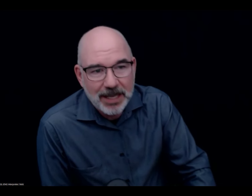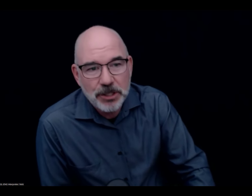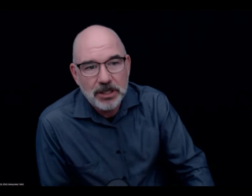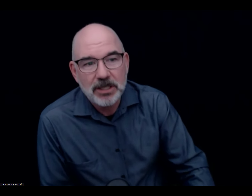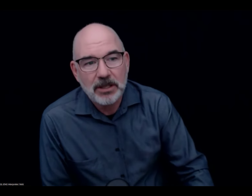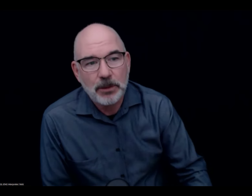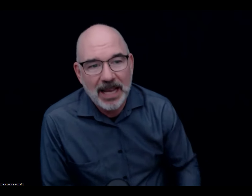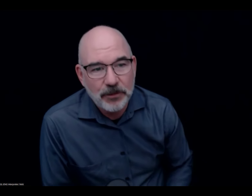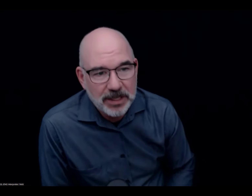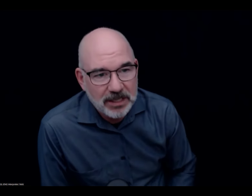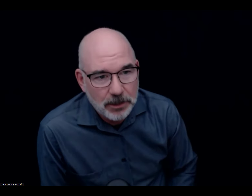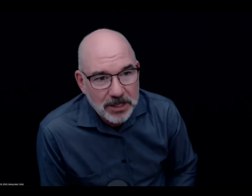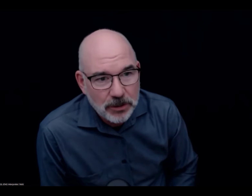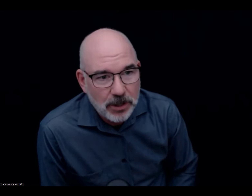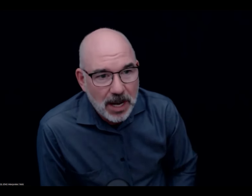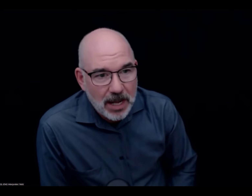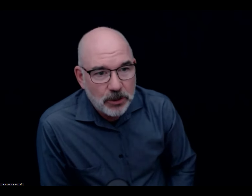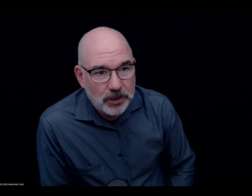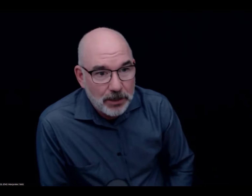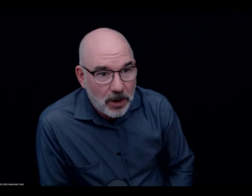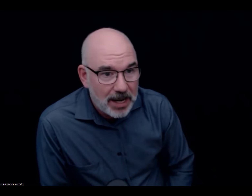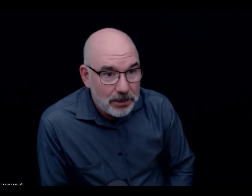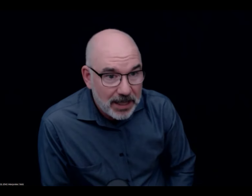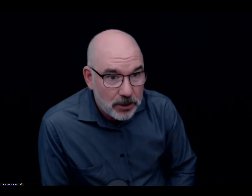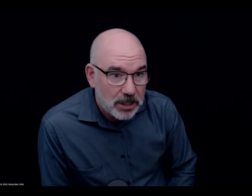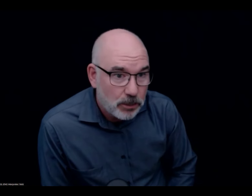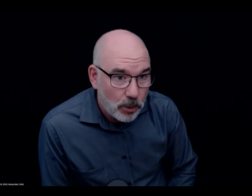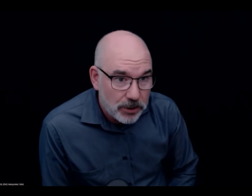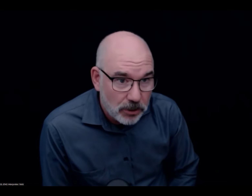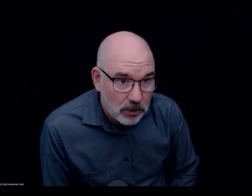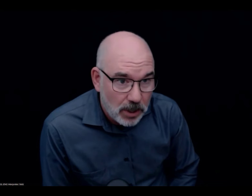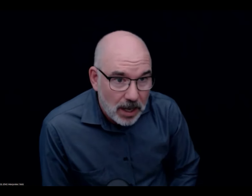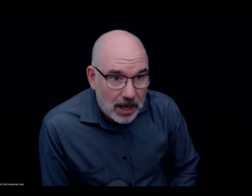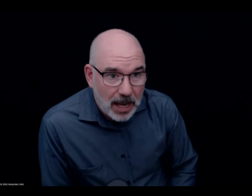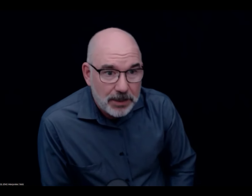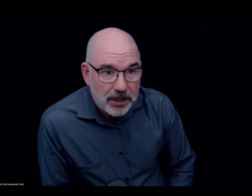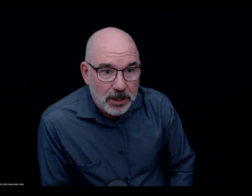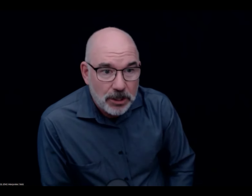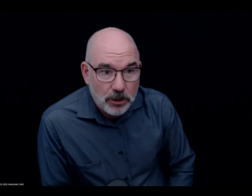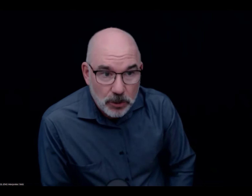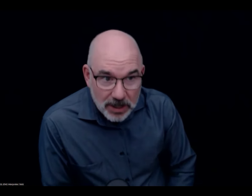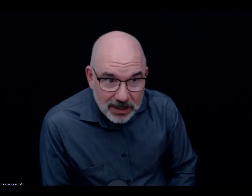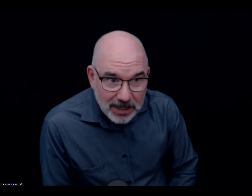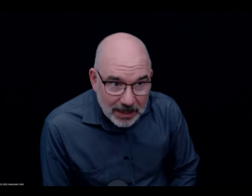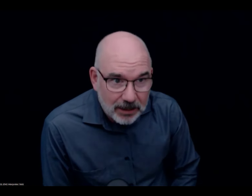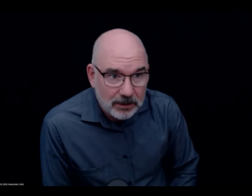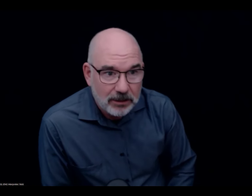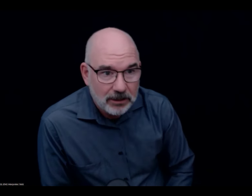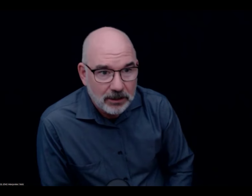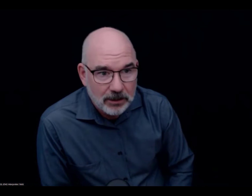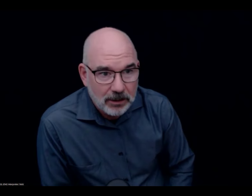expectations that we have for this semester so remember i am here to support you i'm here to make sure that you succeed